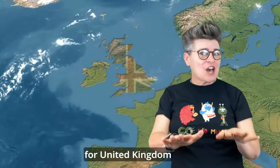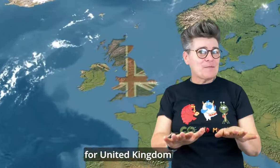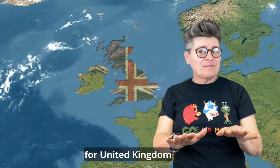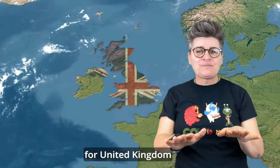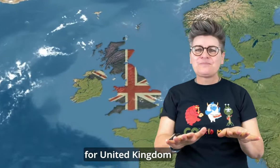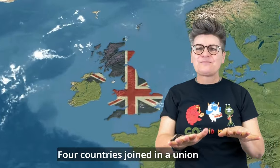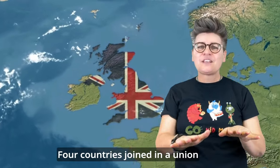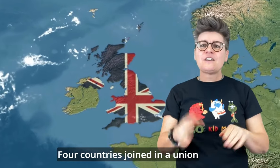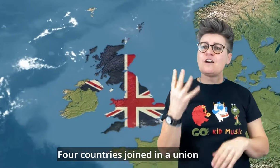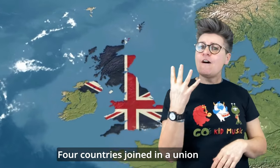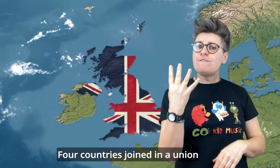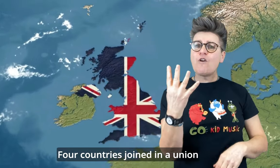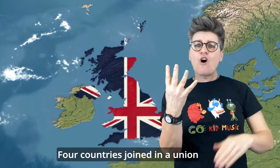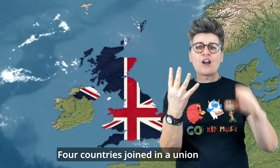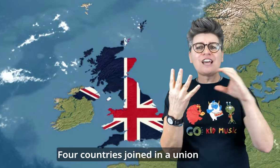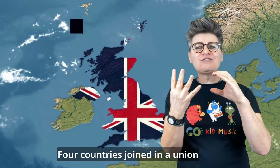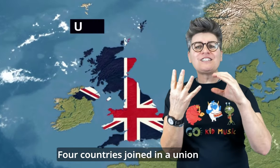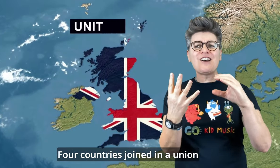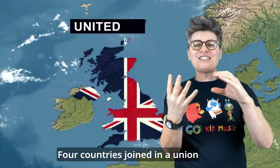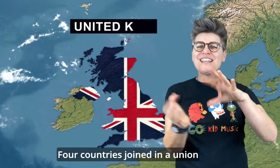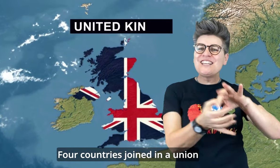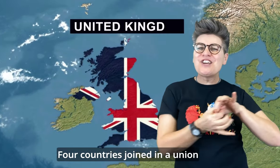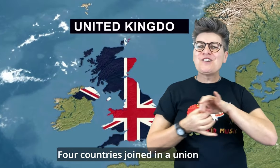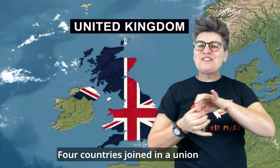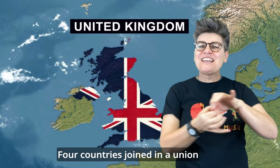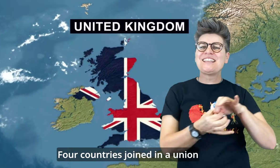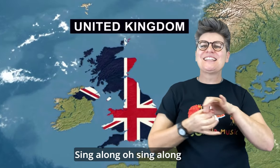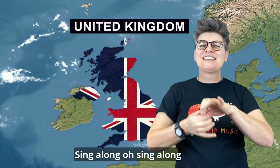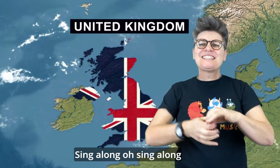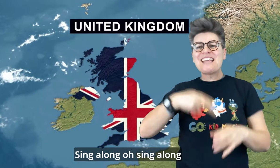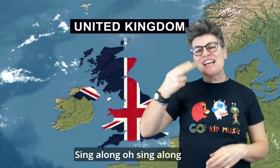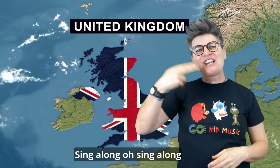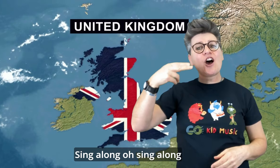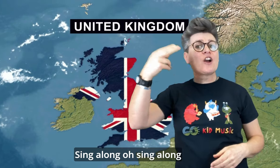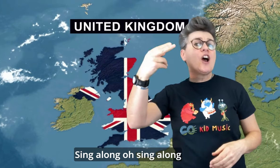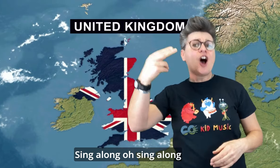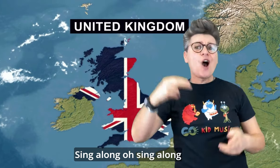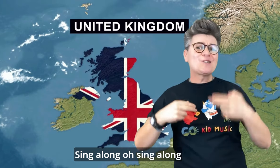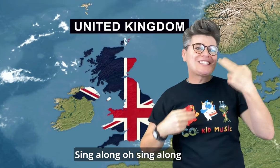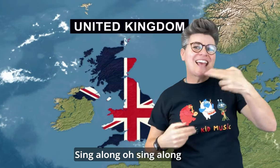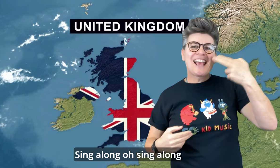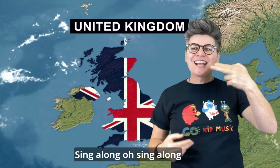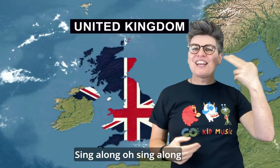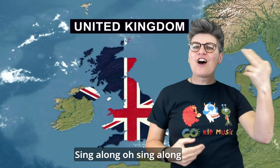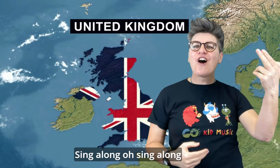Four countries joined in a union Sing along, oh sing along